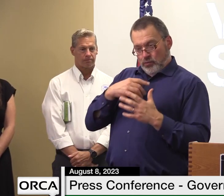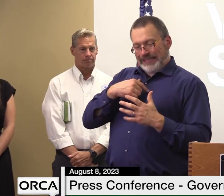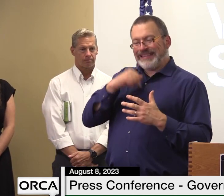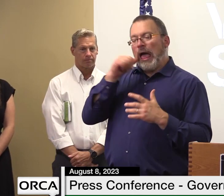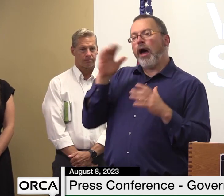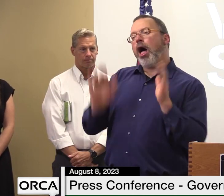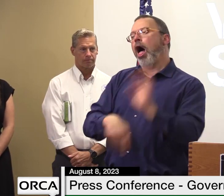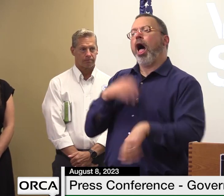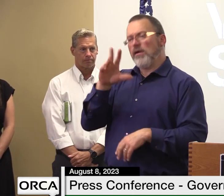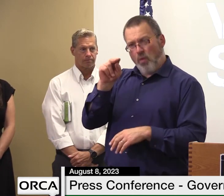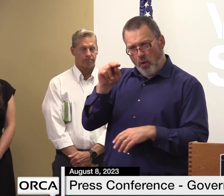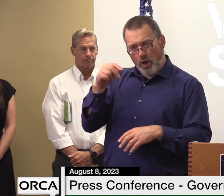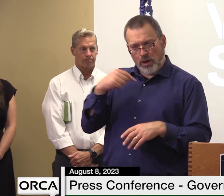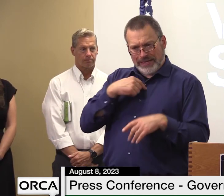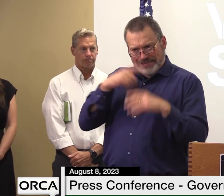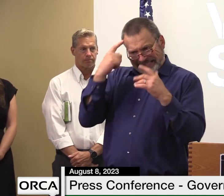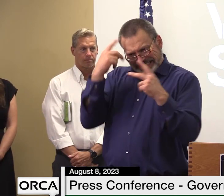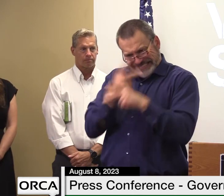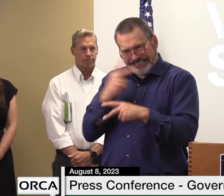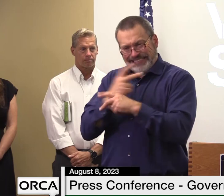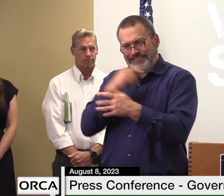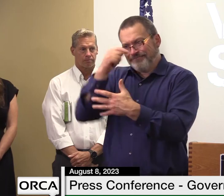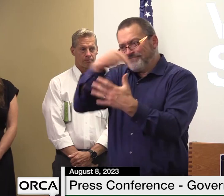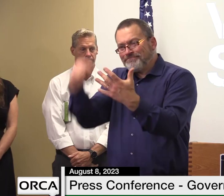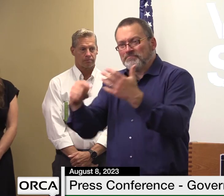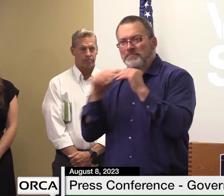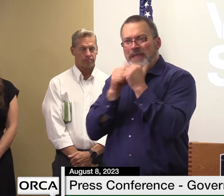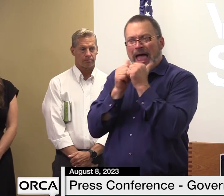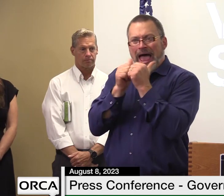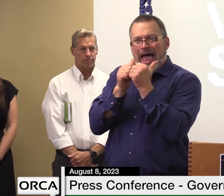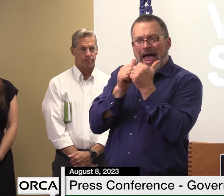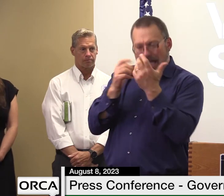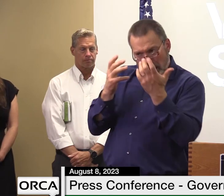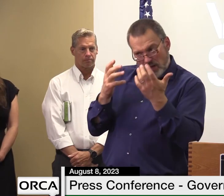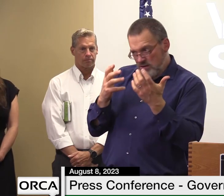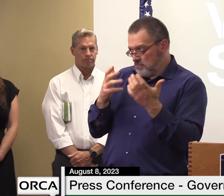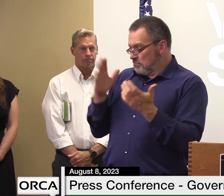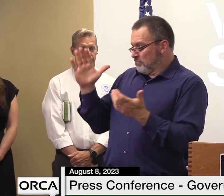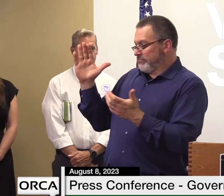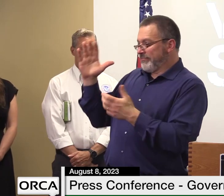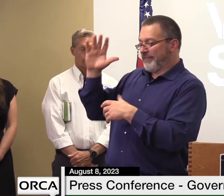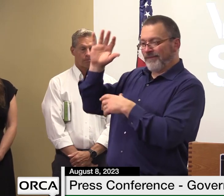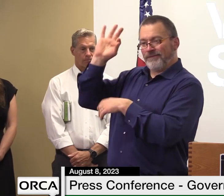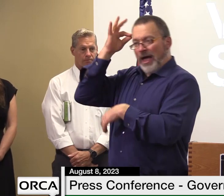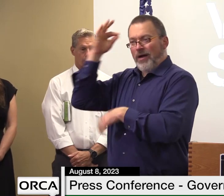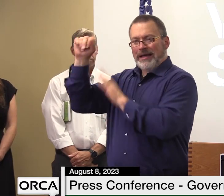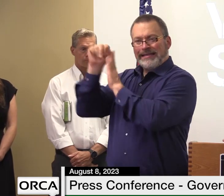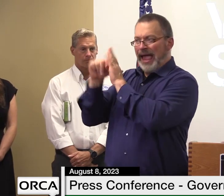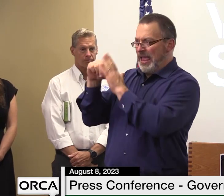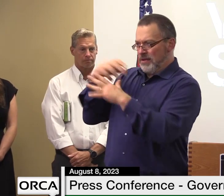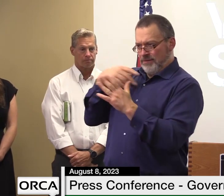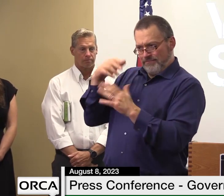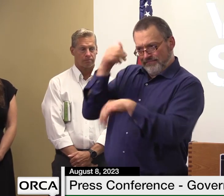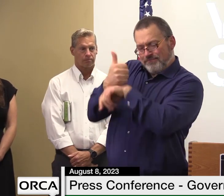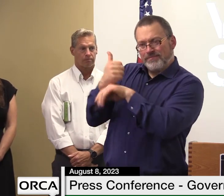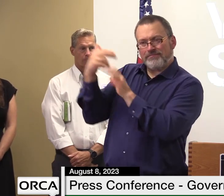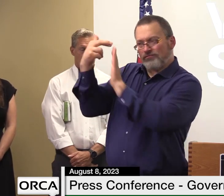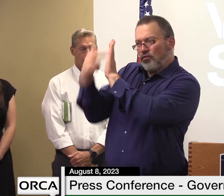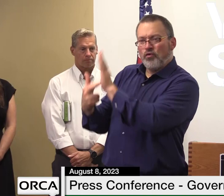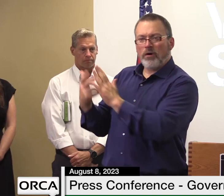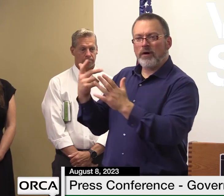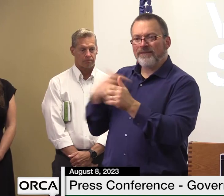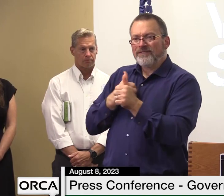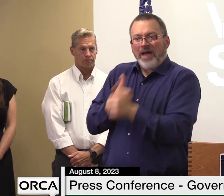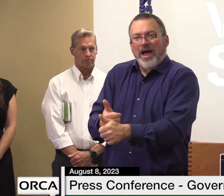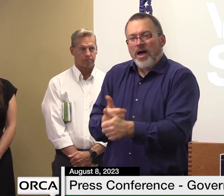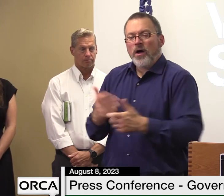that they're being difficult it's just that those are the guidelines and they have to follow them and we're we're trying to again during this uh